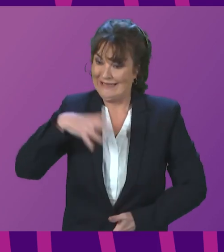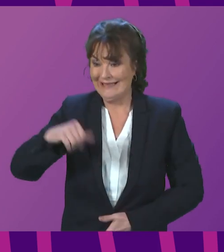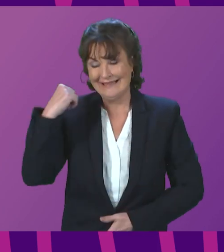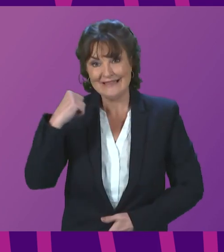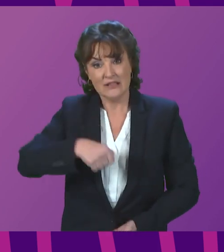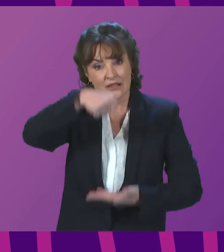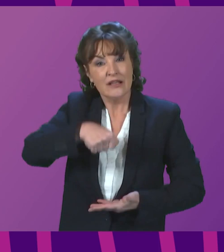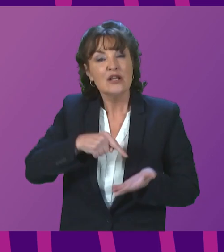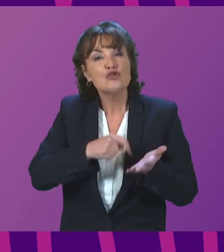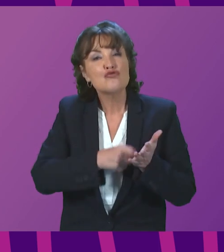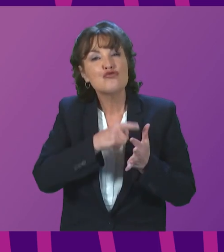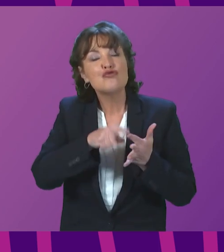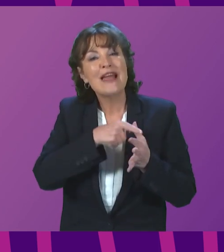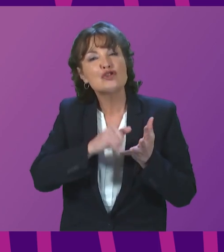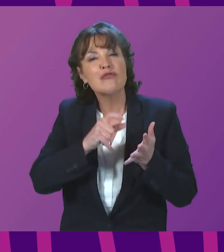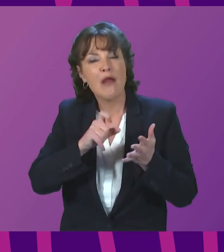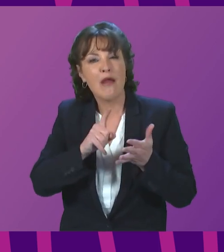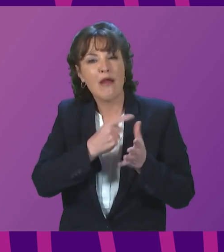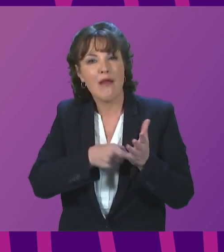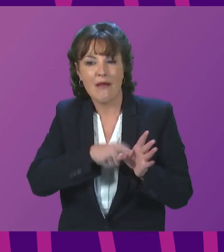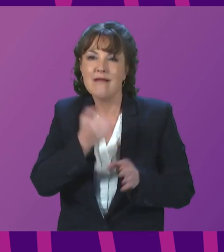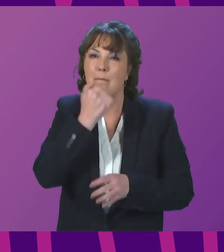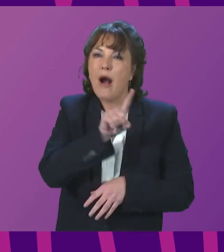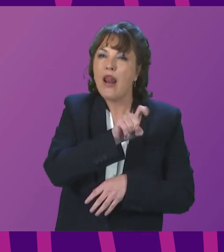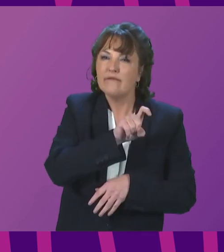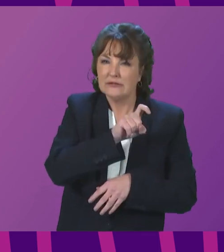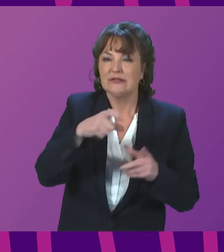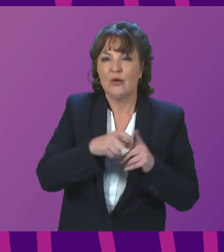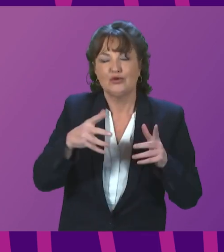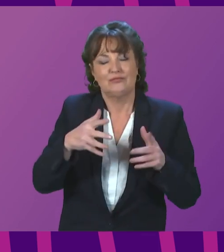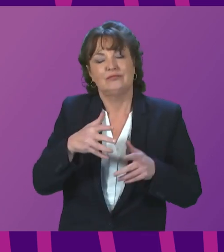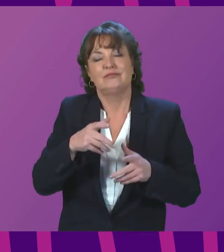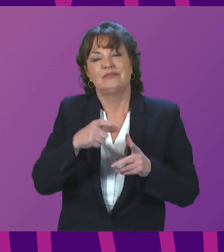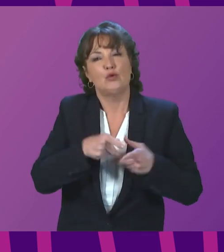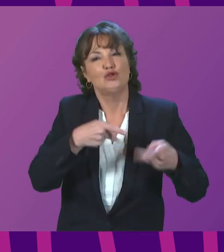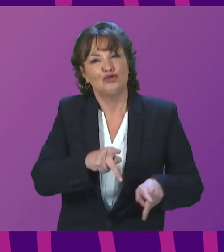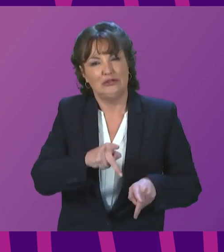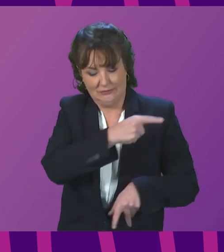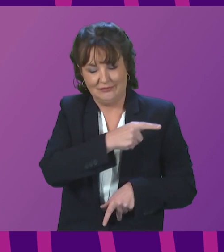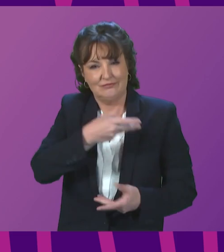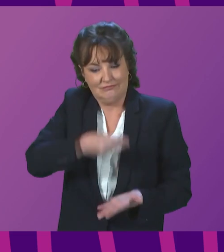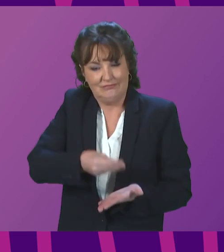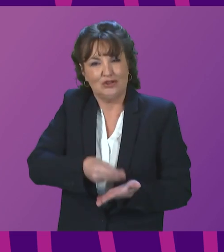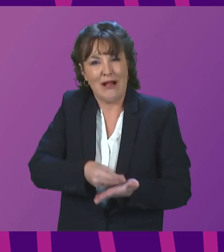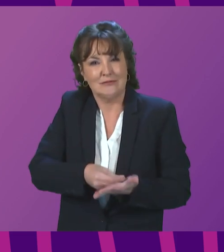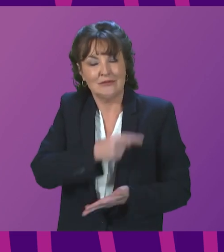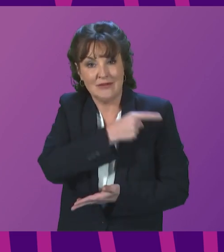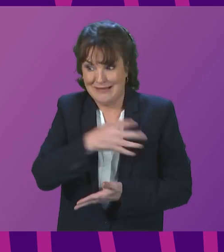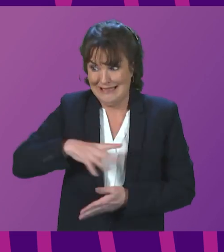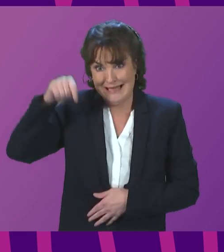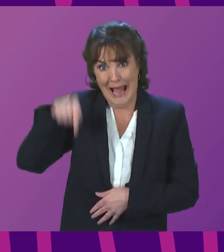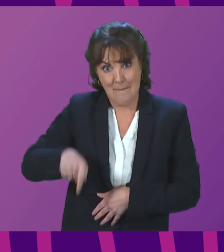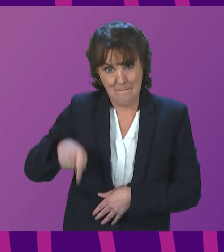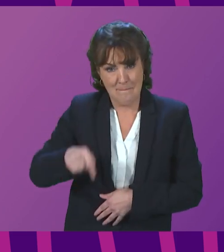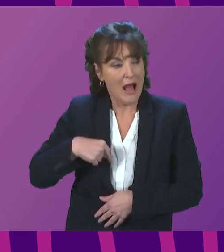significant action from the Chancellor to shield households across the UK from that impact, including, as I am hearing